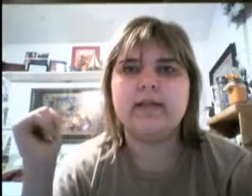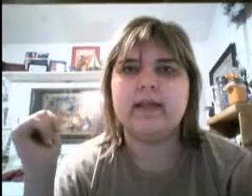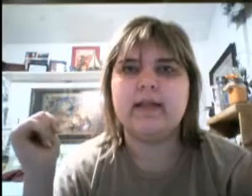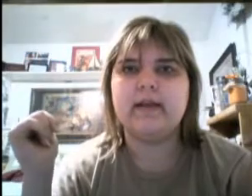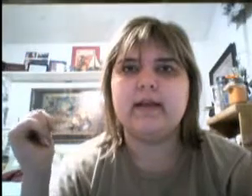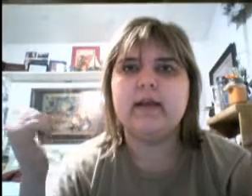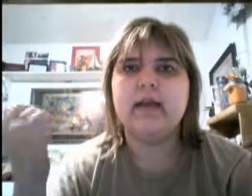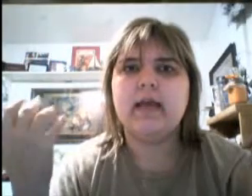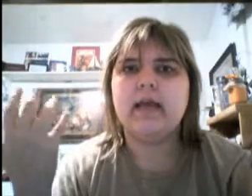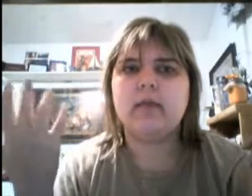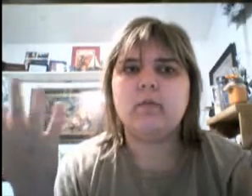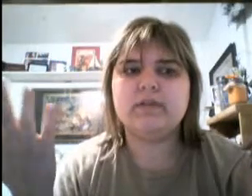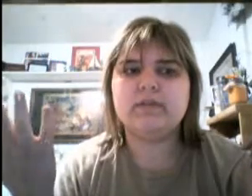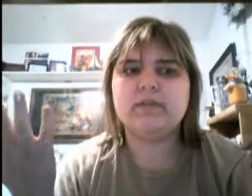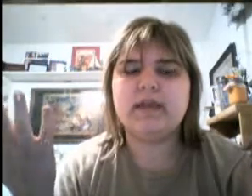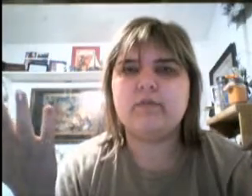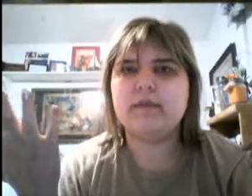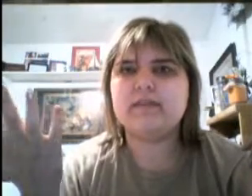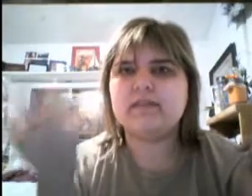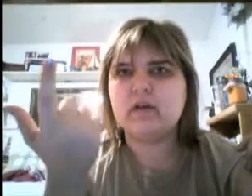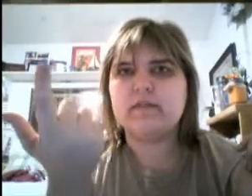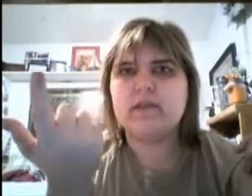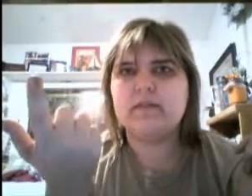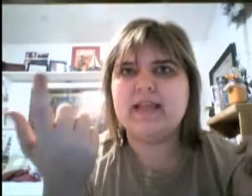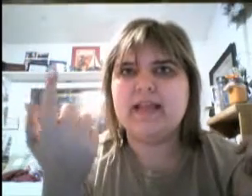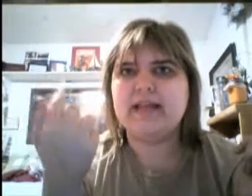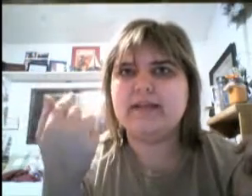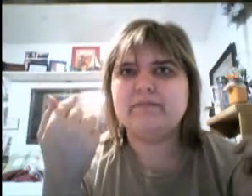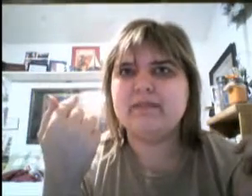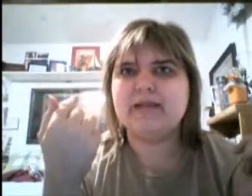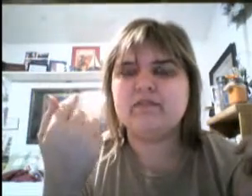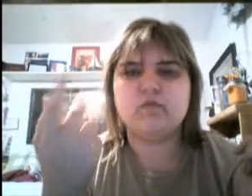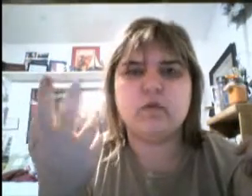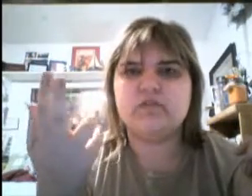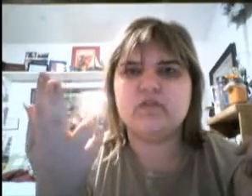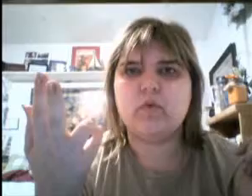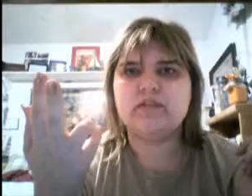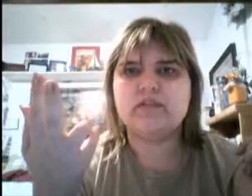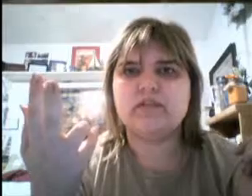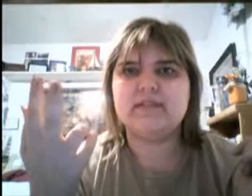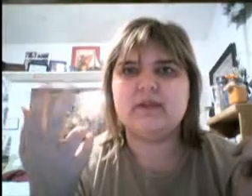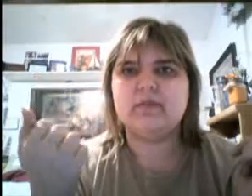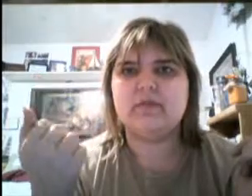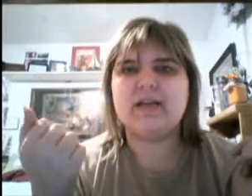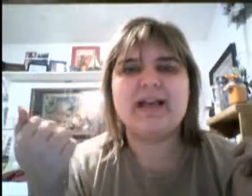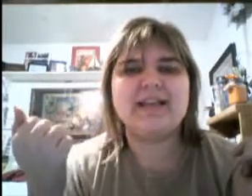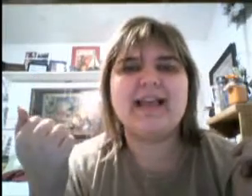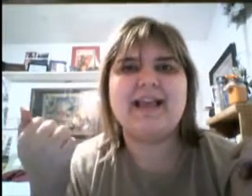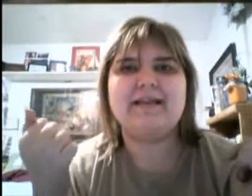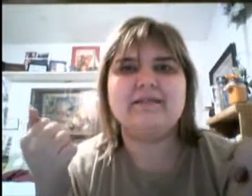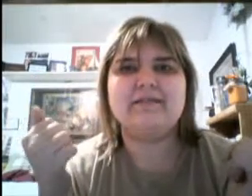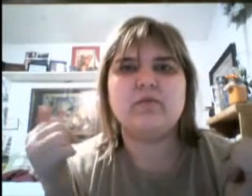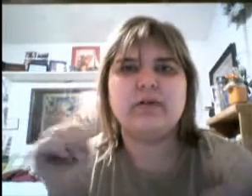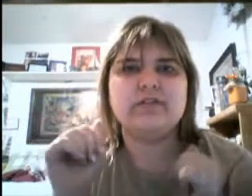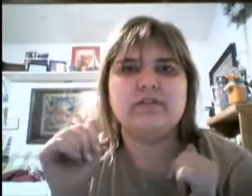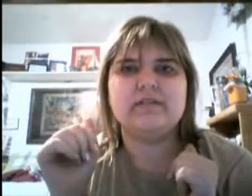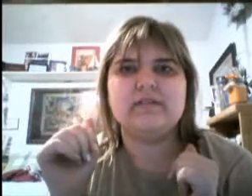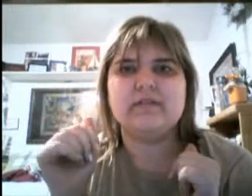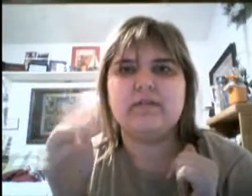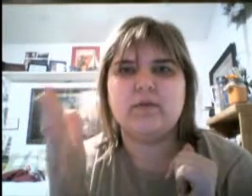And then once everybody saw them and they answered one or two questions that were kind of canned questions, if you know